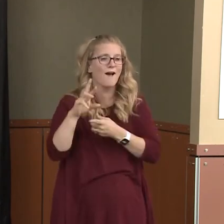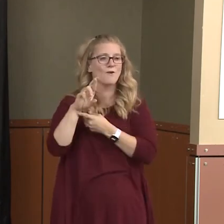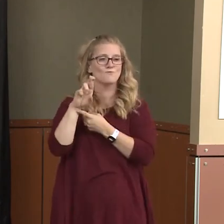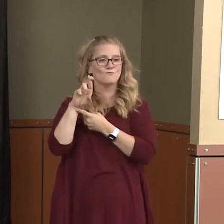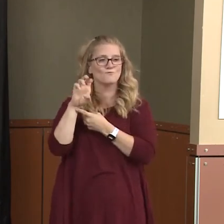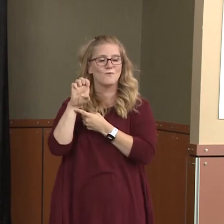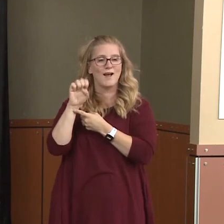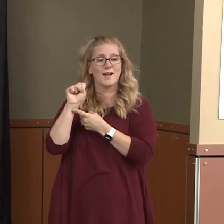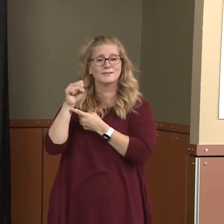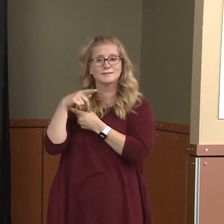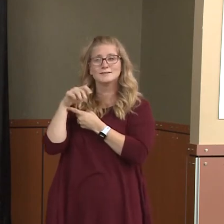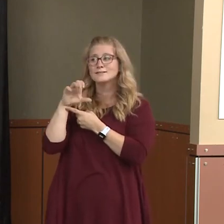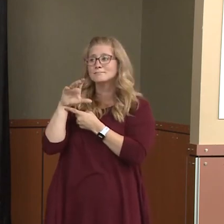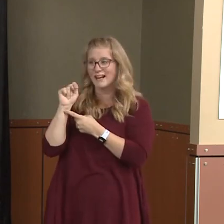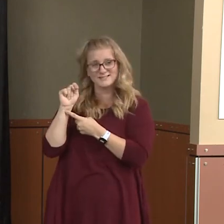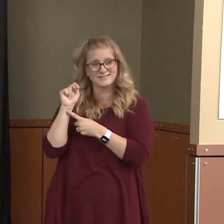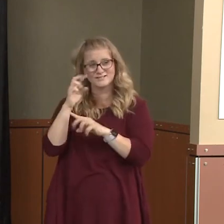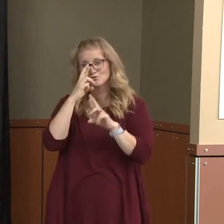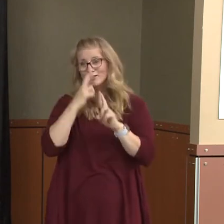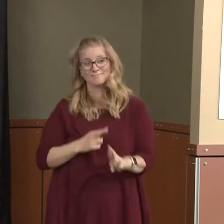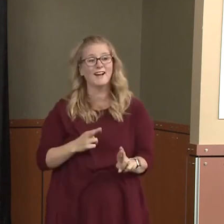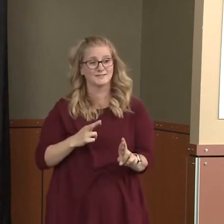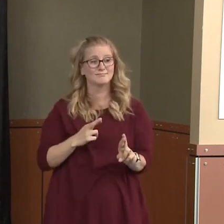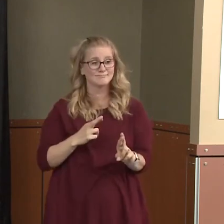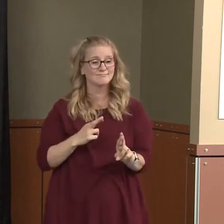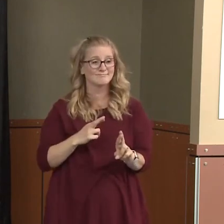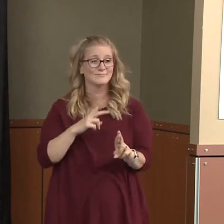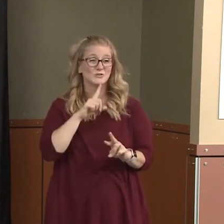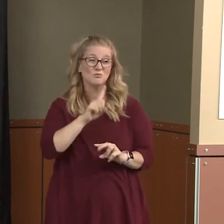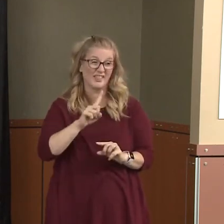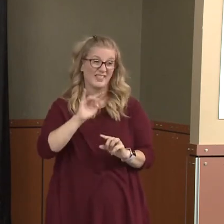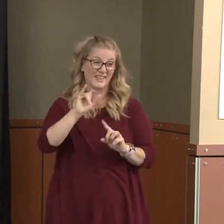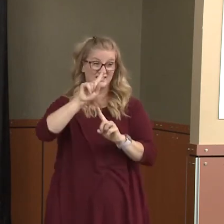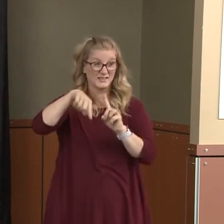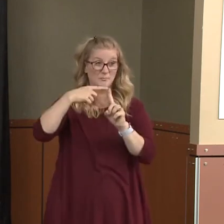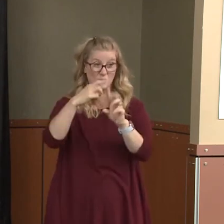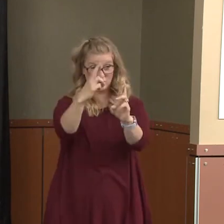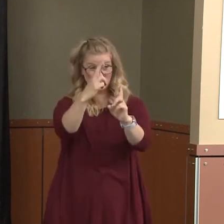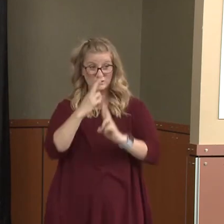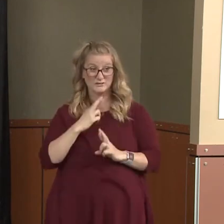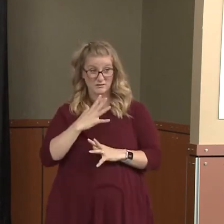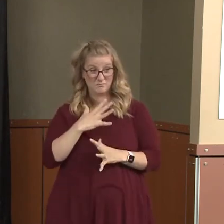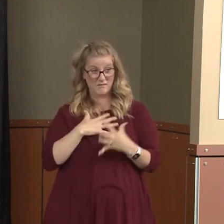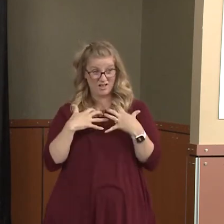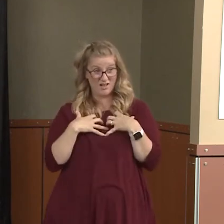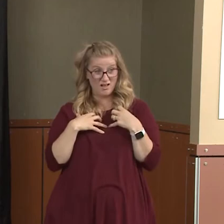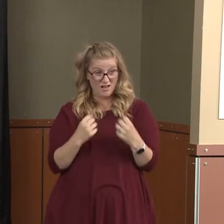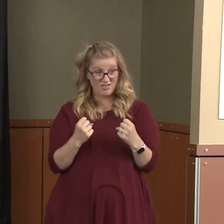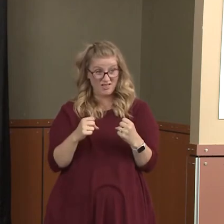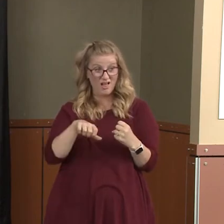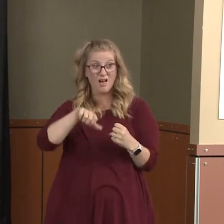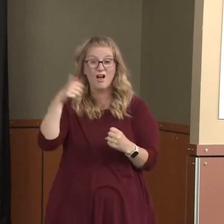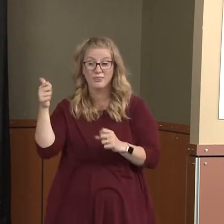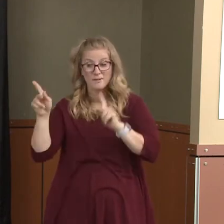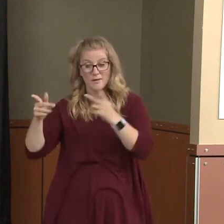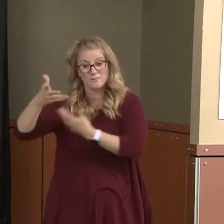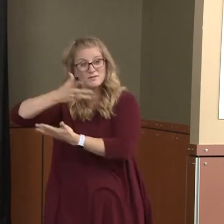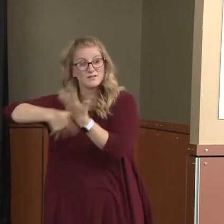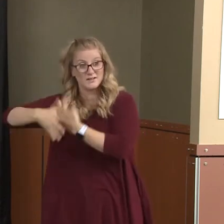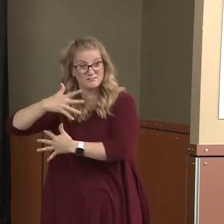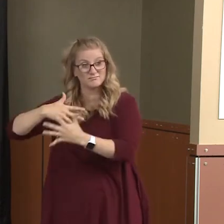this is about respect, frankly, for my own health, but for the people with whom I work, the businesses